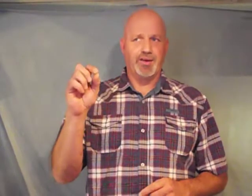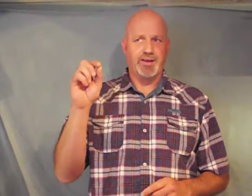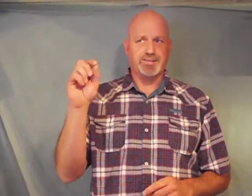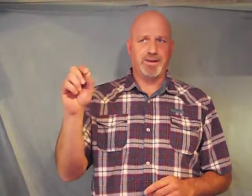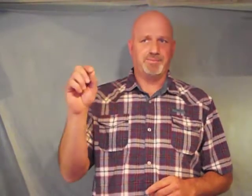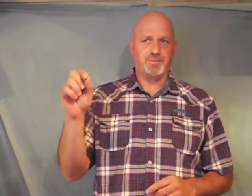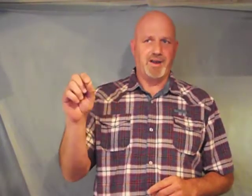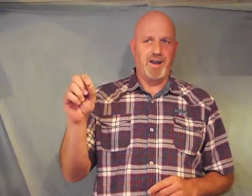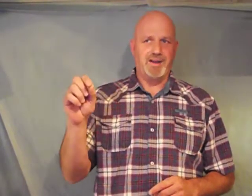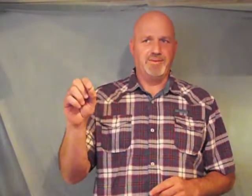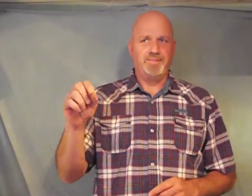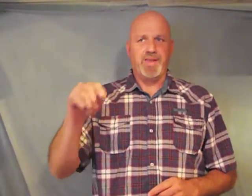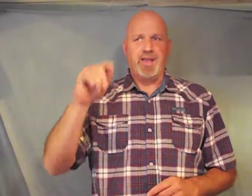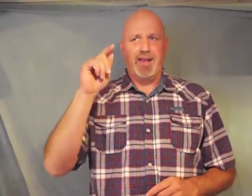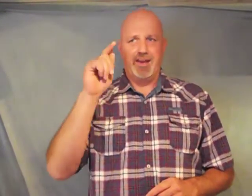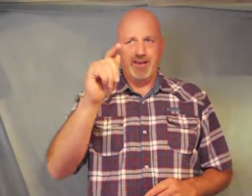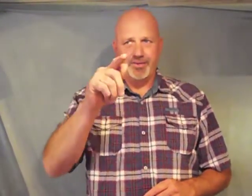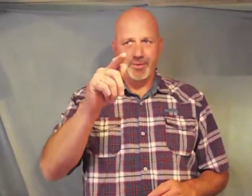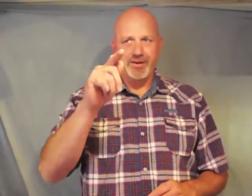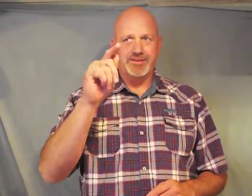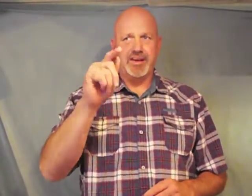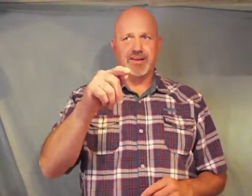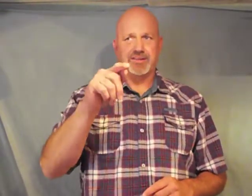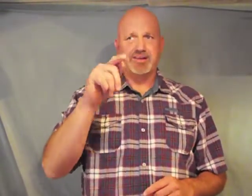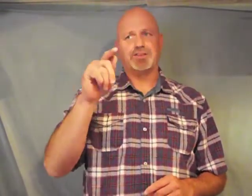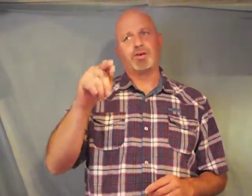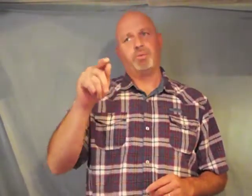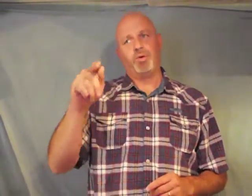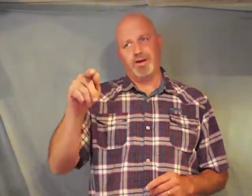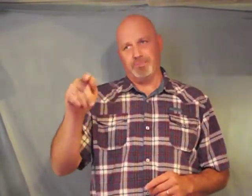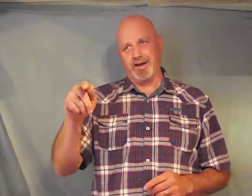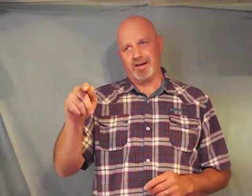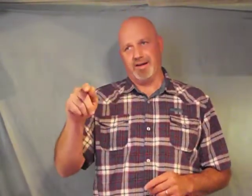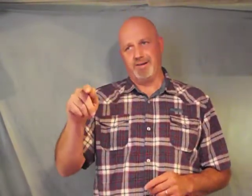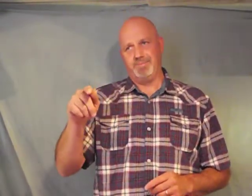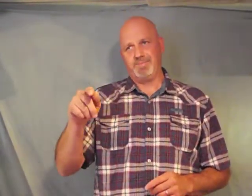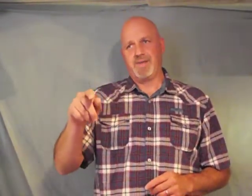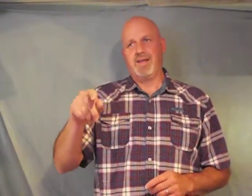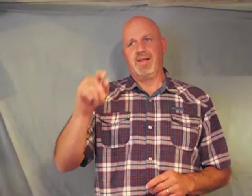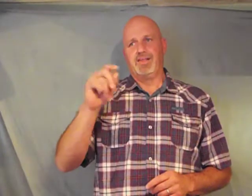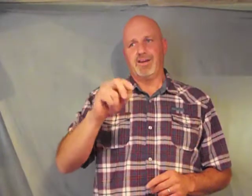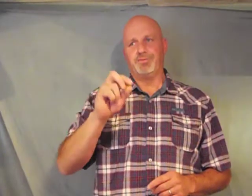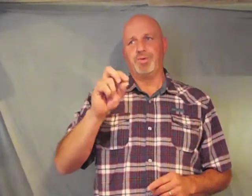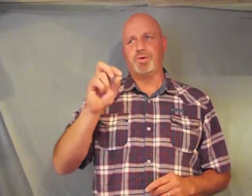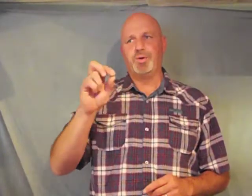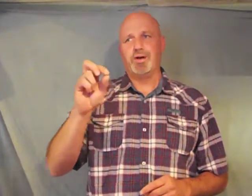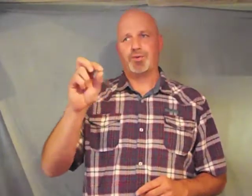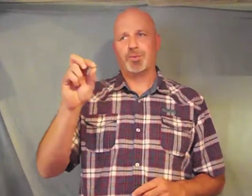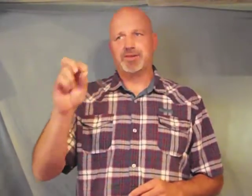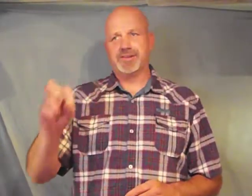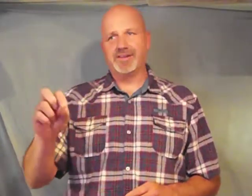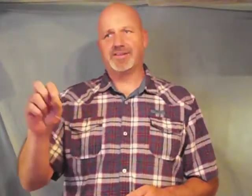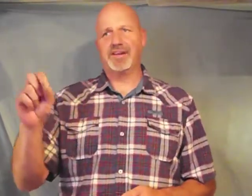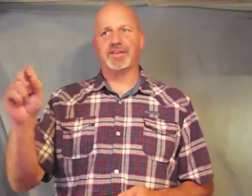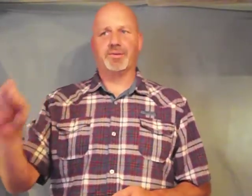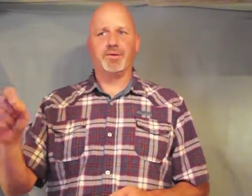except from God and the authorities that exist are appointed by God therefore whoever resists the authority